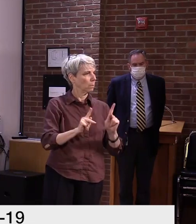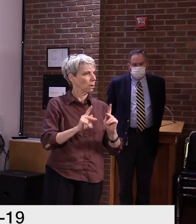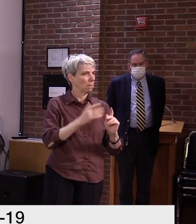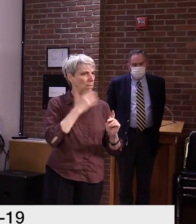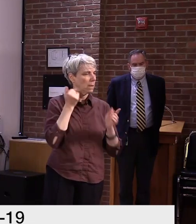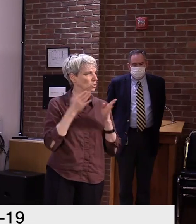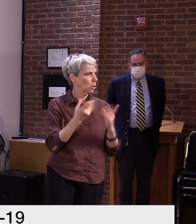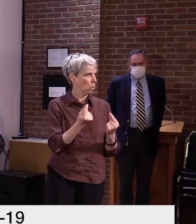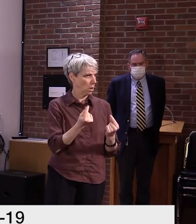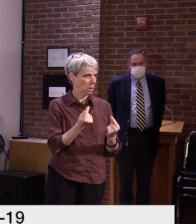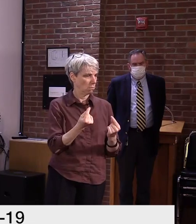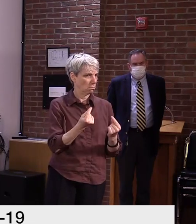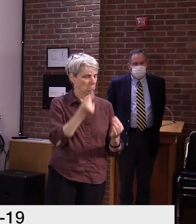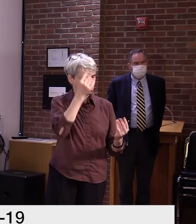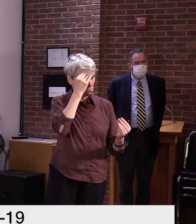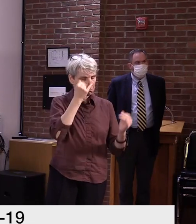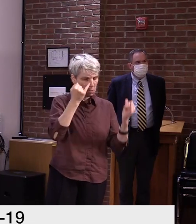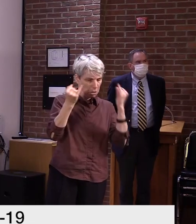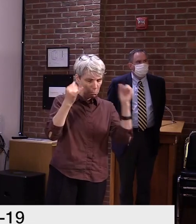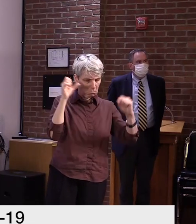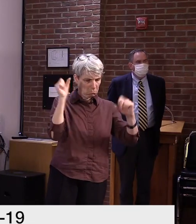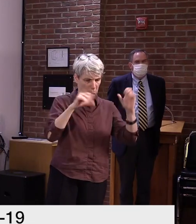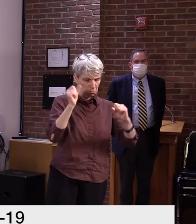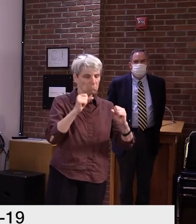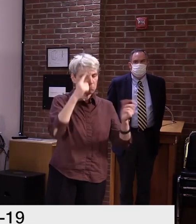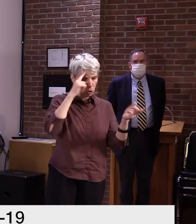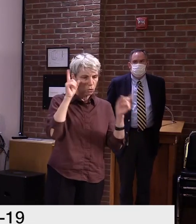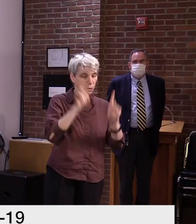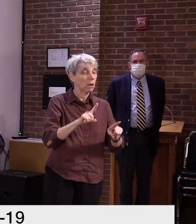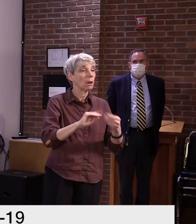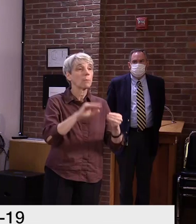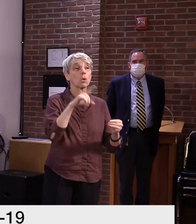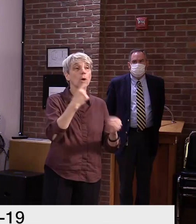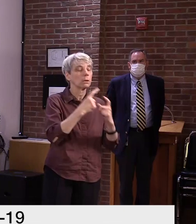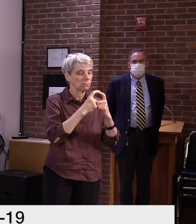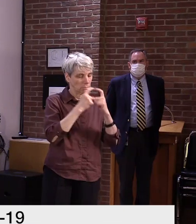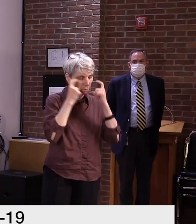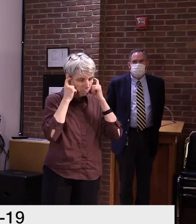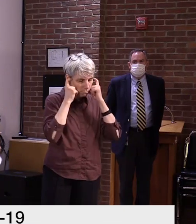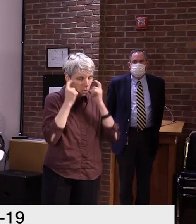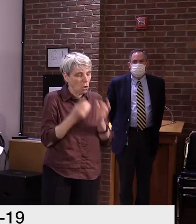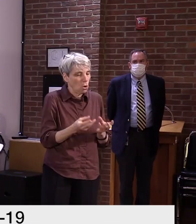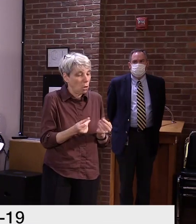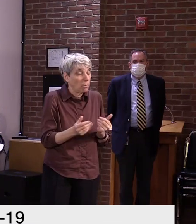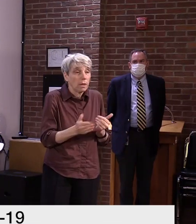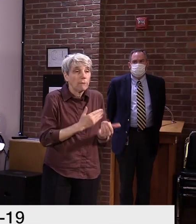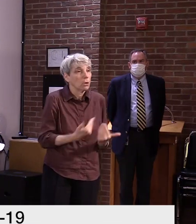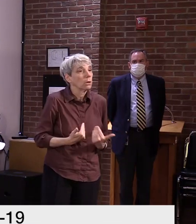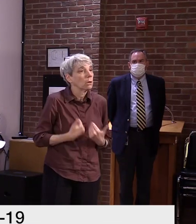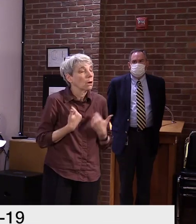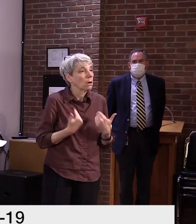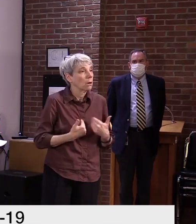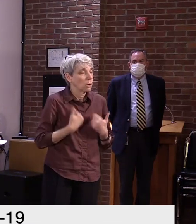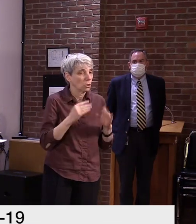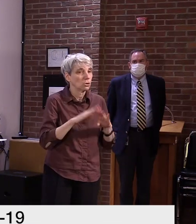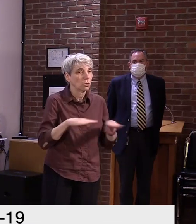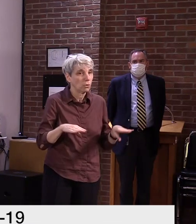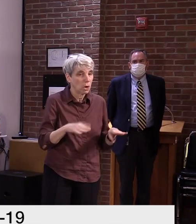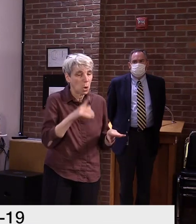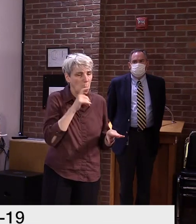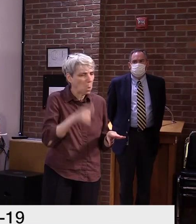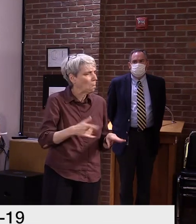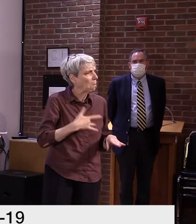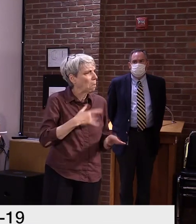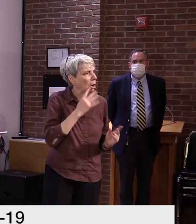A key recommendation was to require universal cloth face coverings even in young children not easily expected to transmit the